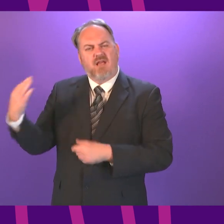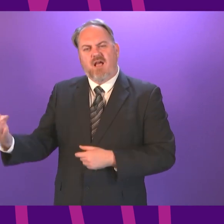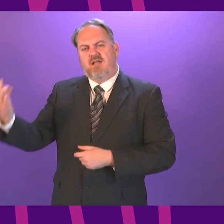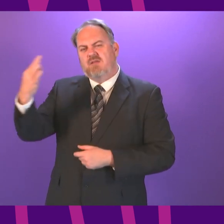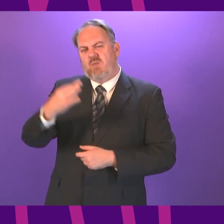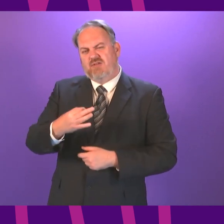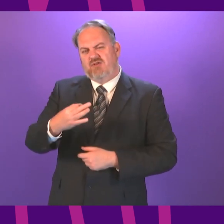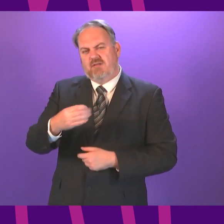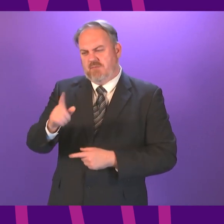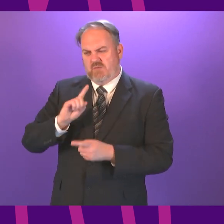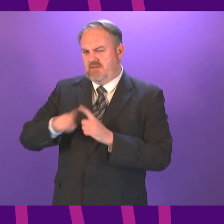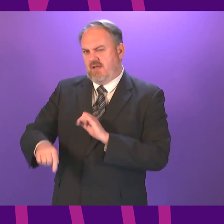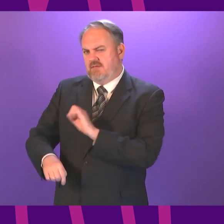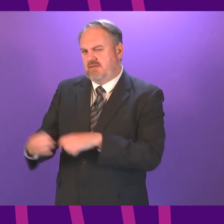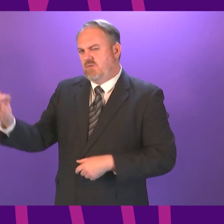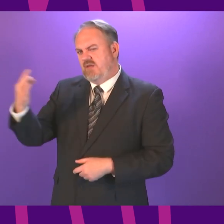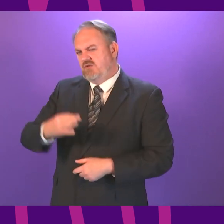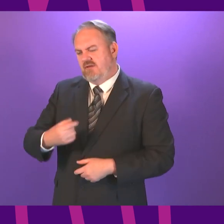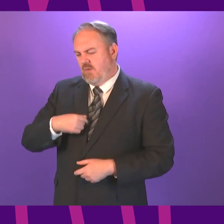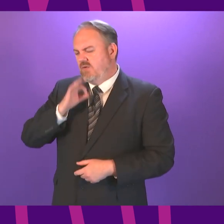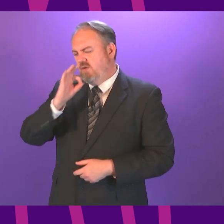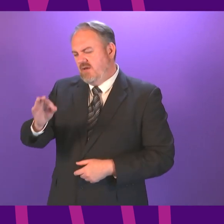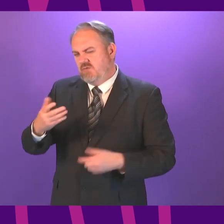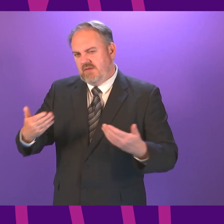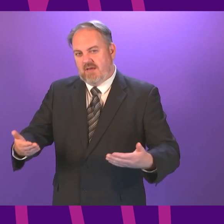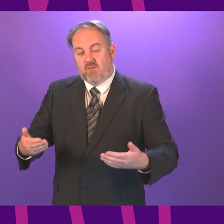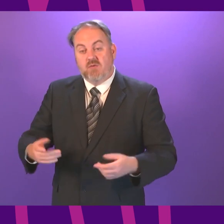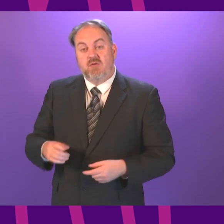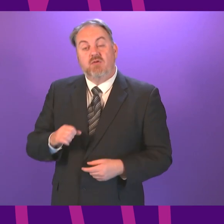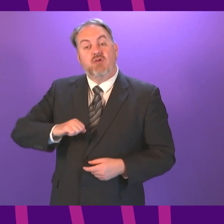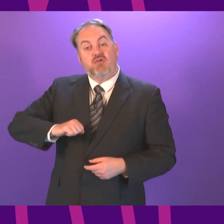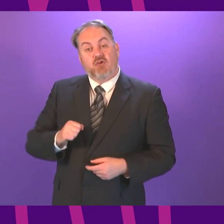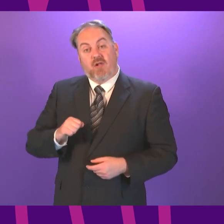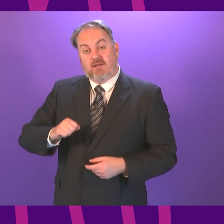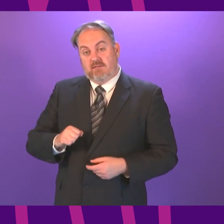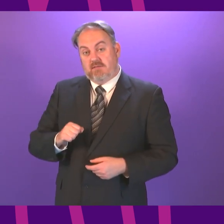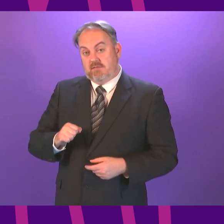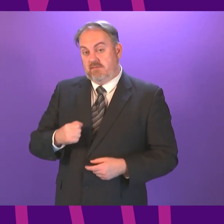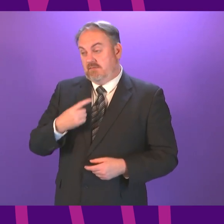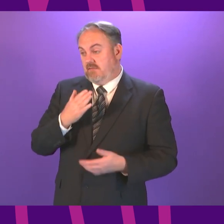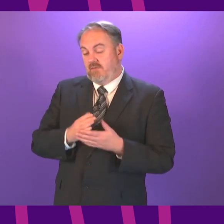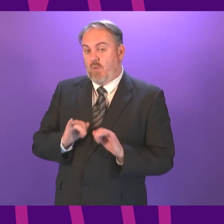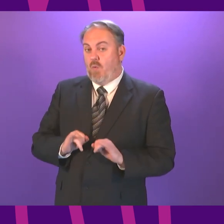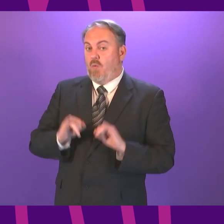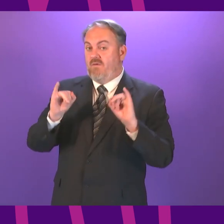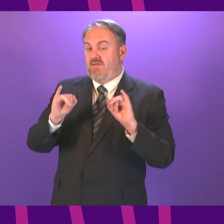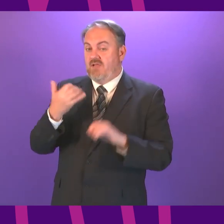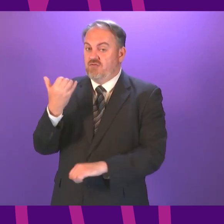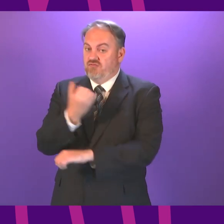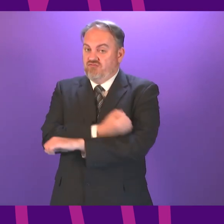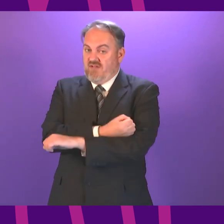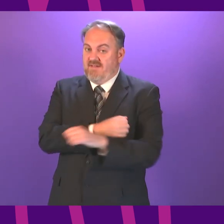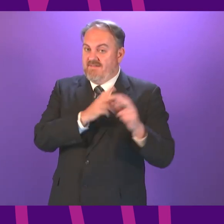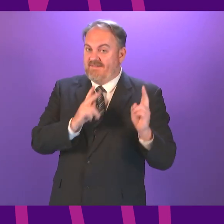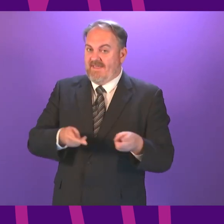so let me ask the first minister again despite Scotland's appalling drug death figures many people are being denied the help they